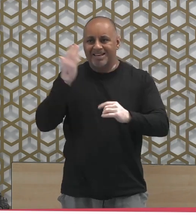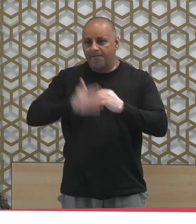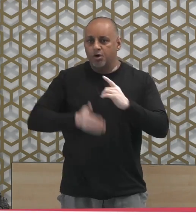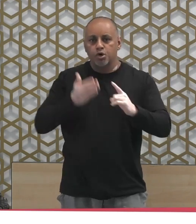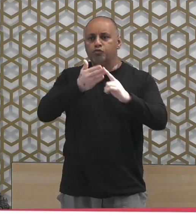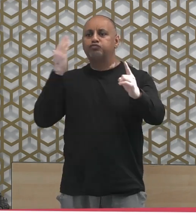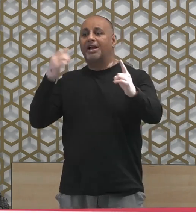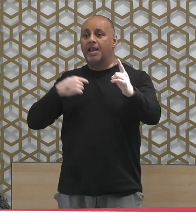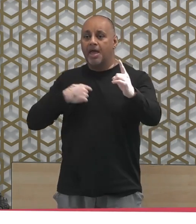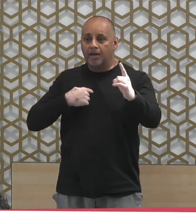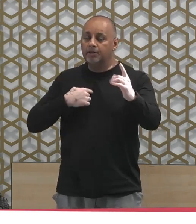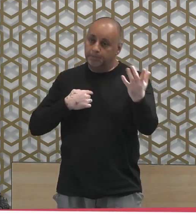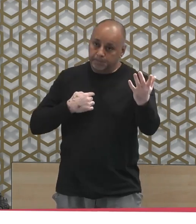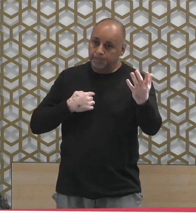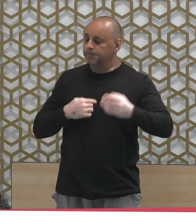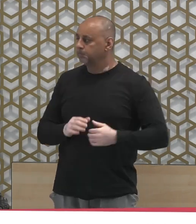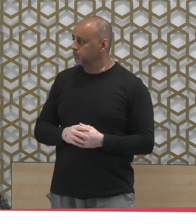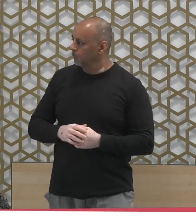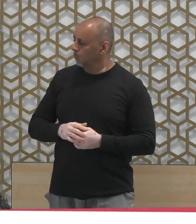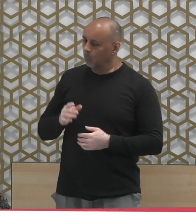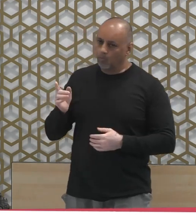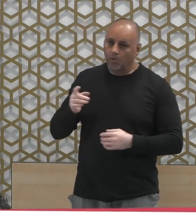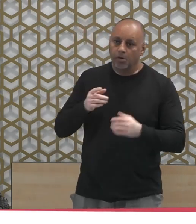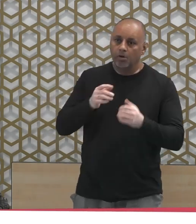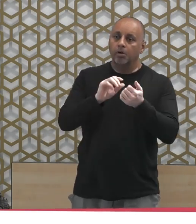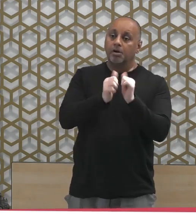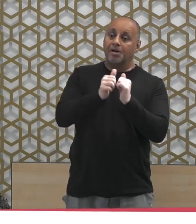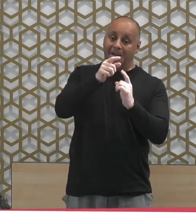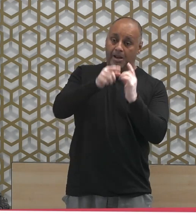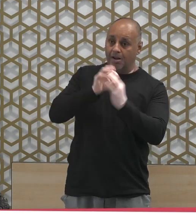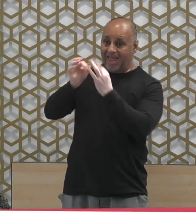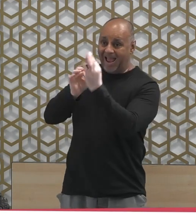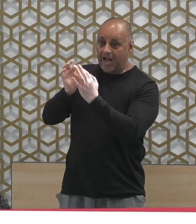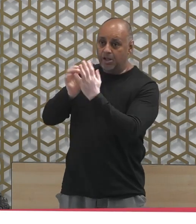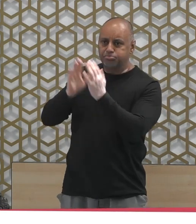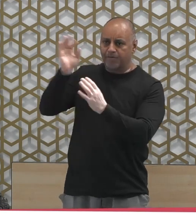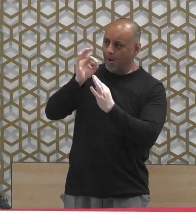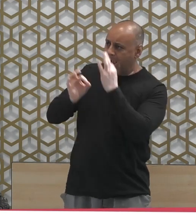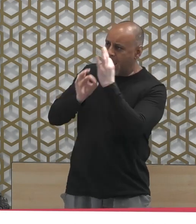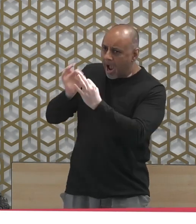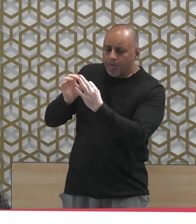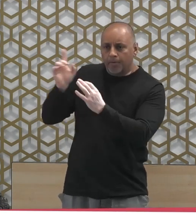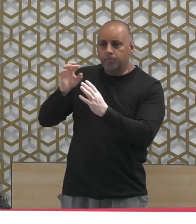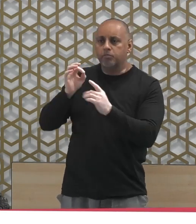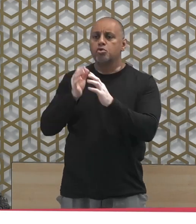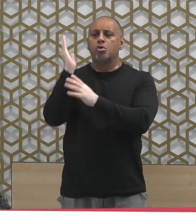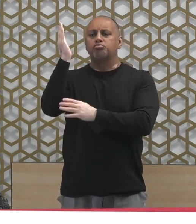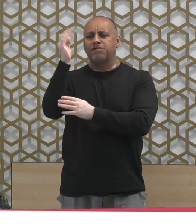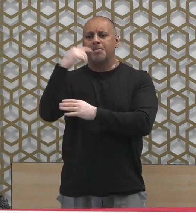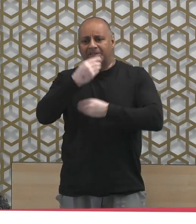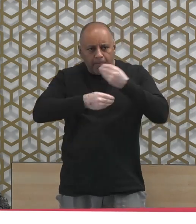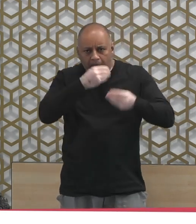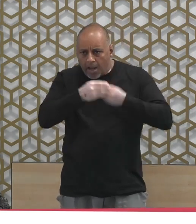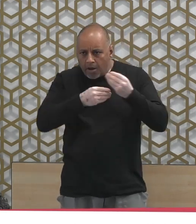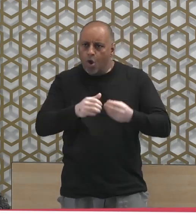in explaining that there were times of good, and then there's times of evil, and then good, which will be tainted, and then there will be